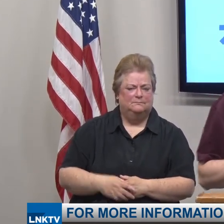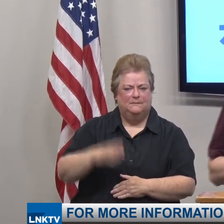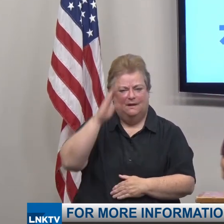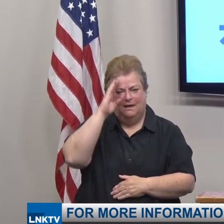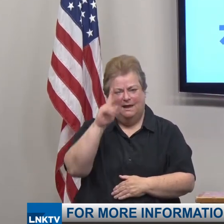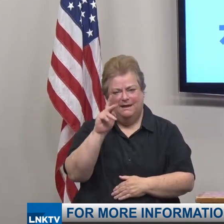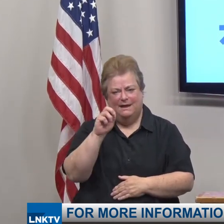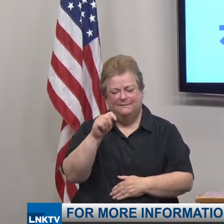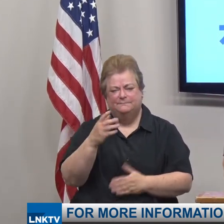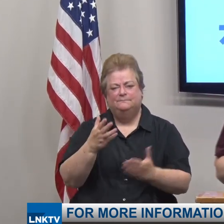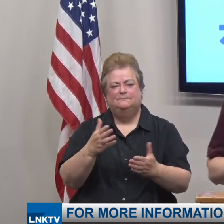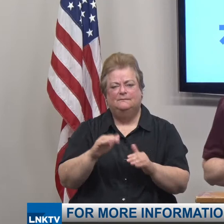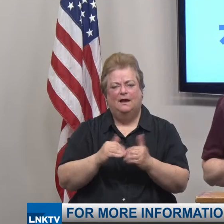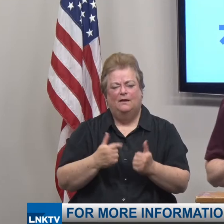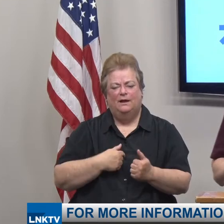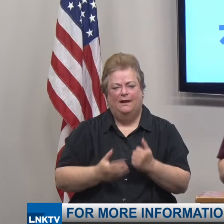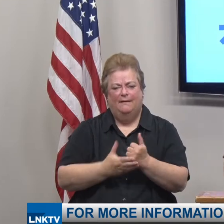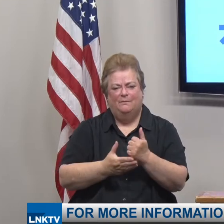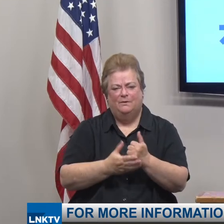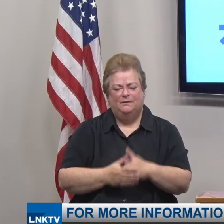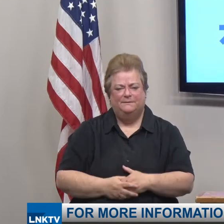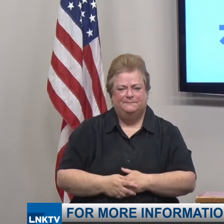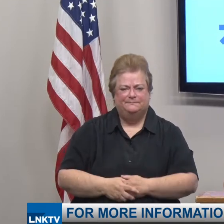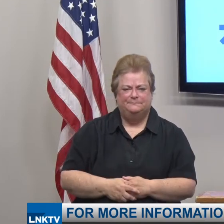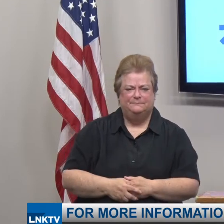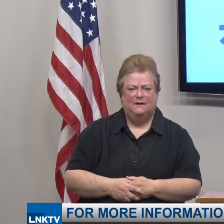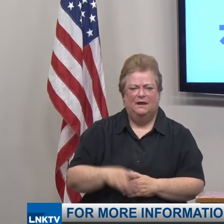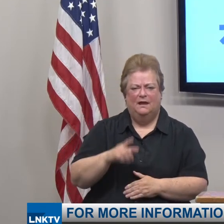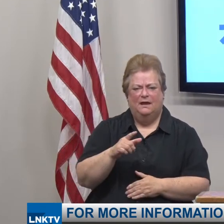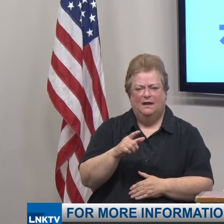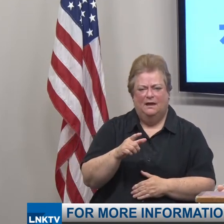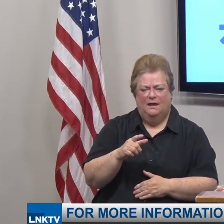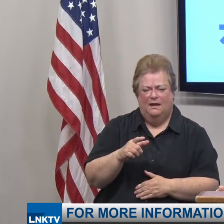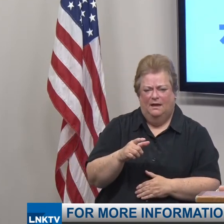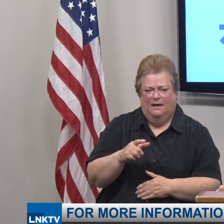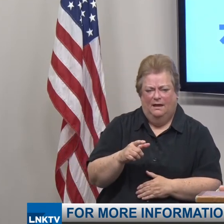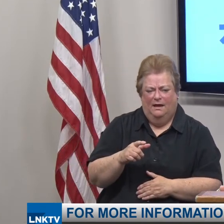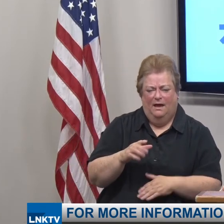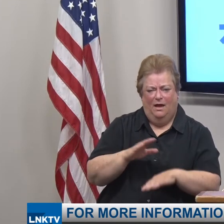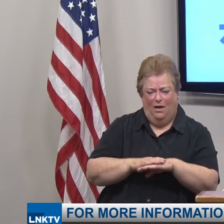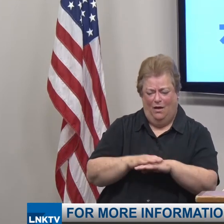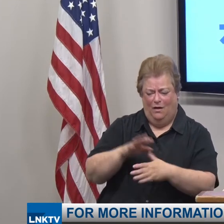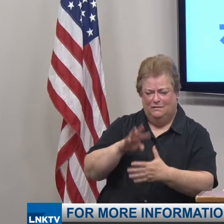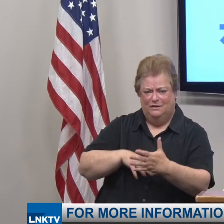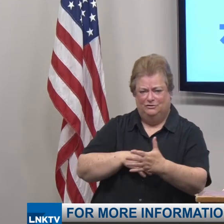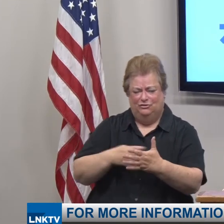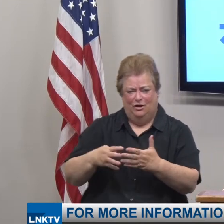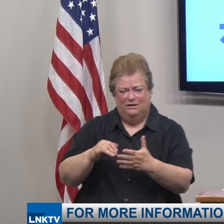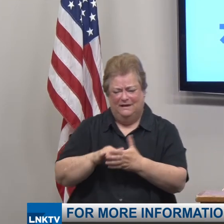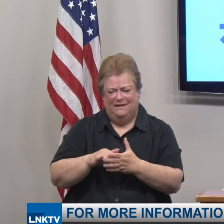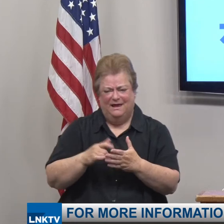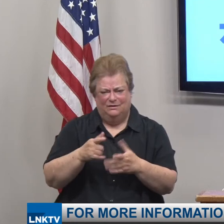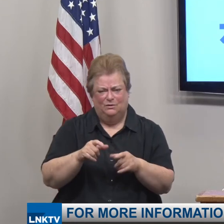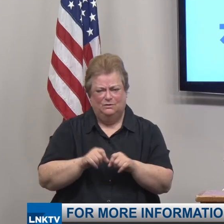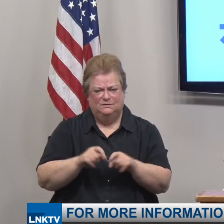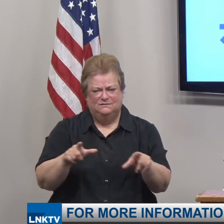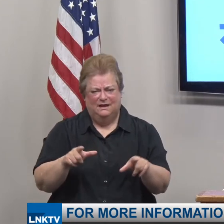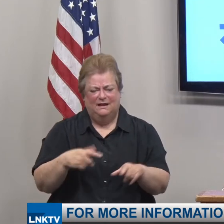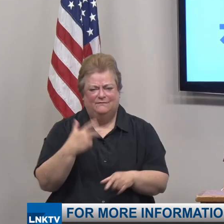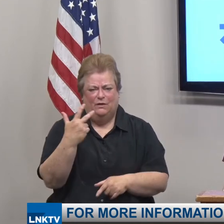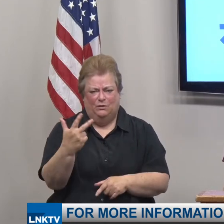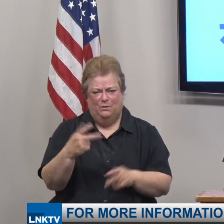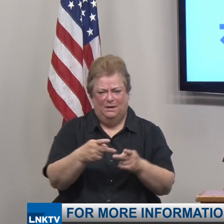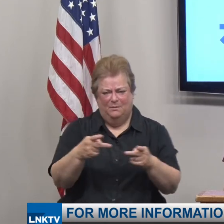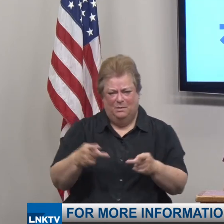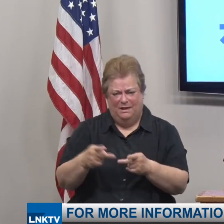I can't how can I help it looks to me like on the chart that was sent out there's basically three